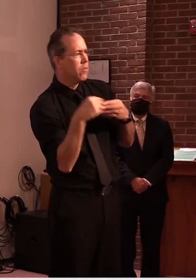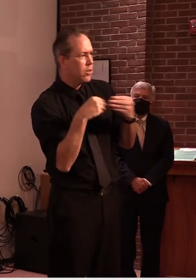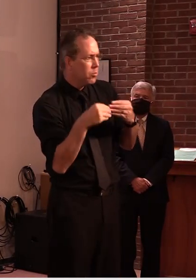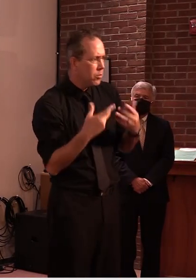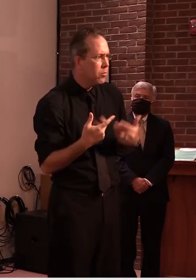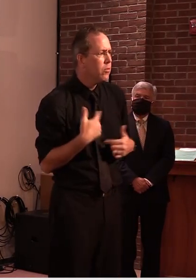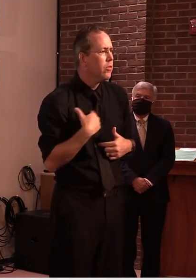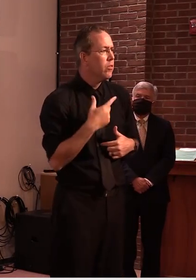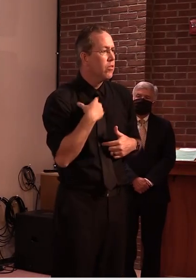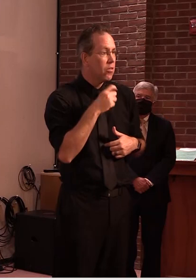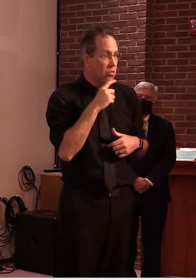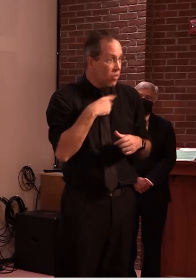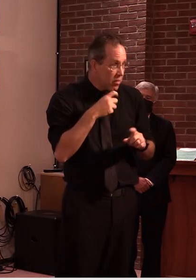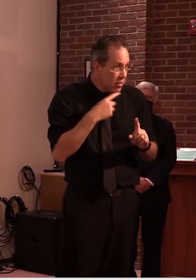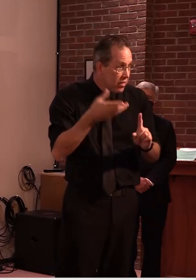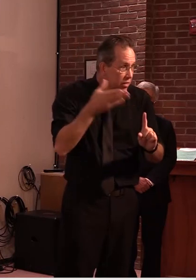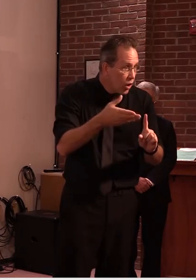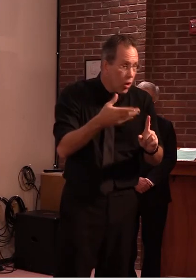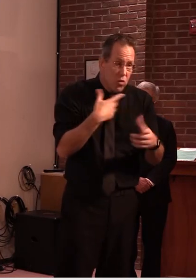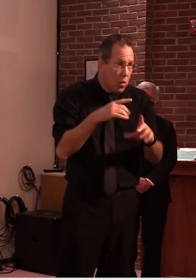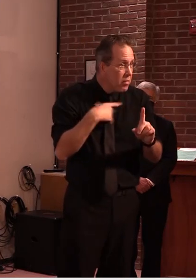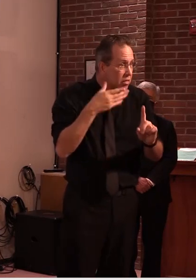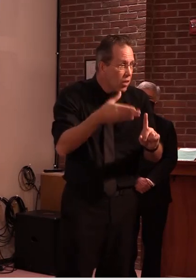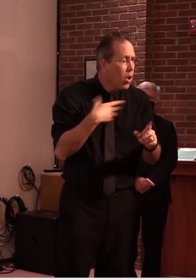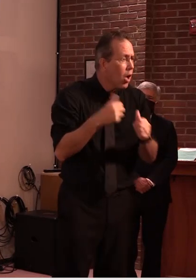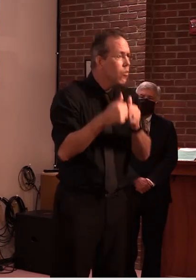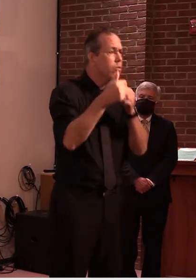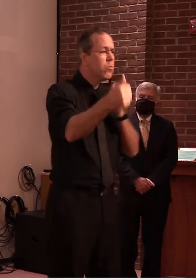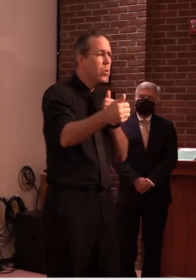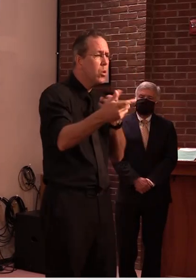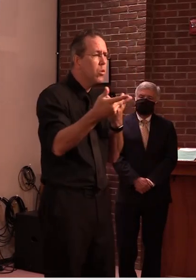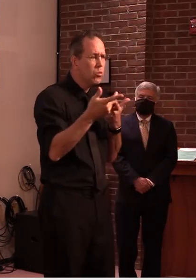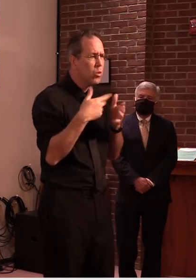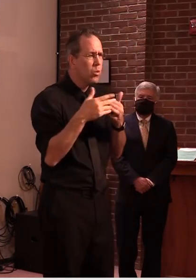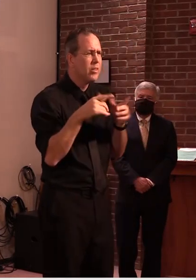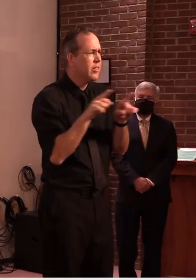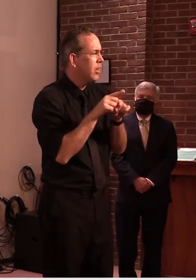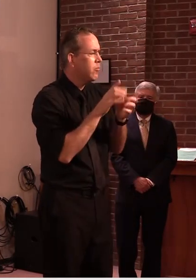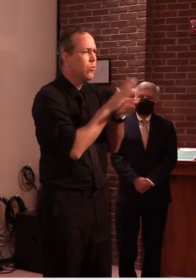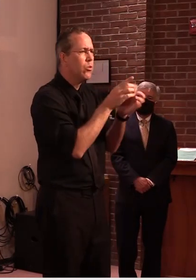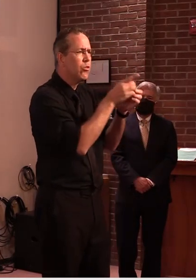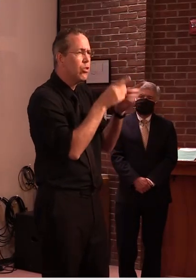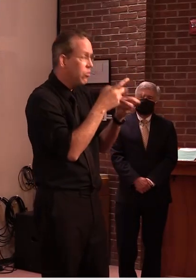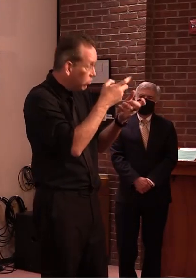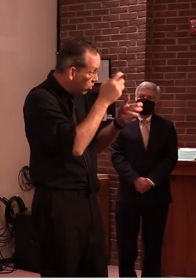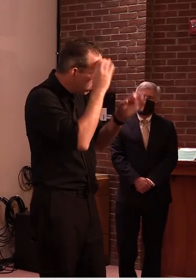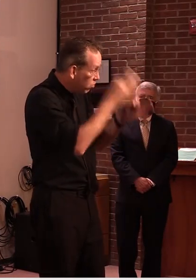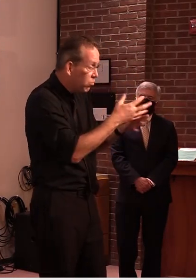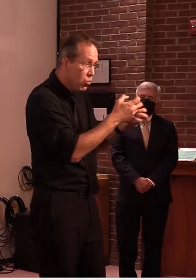from their schools as well thank you